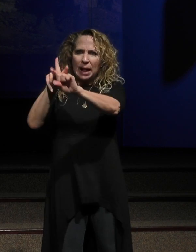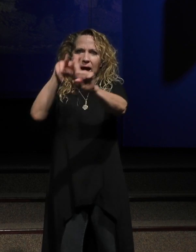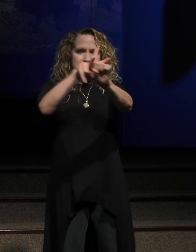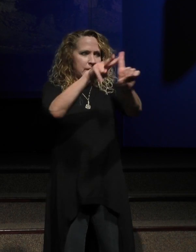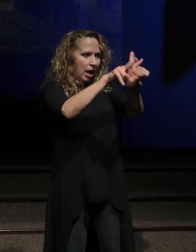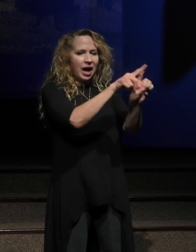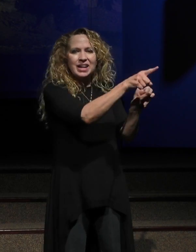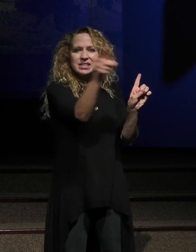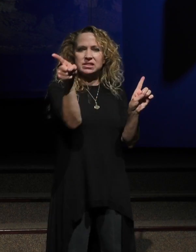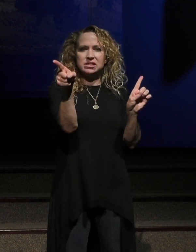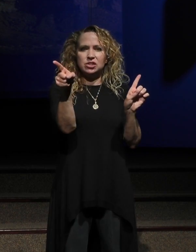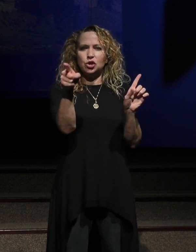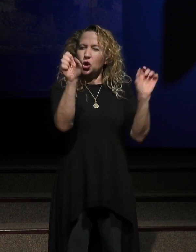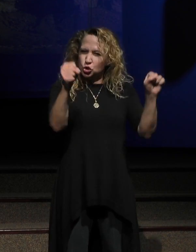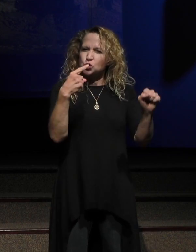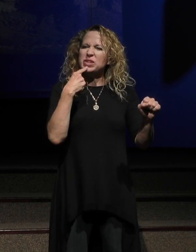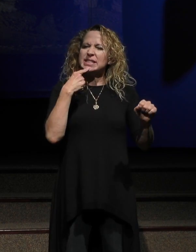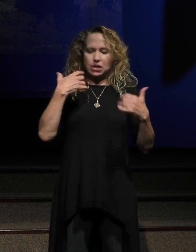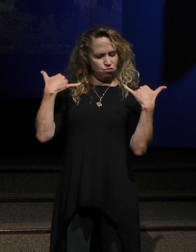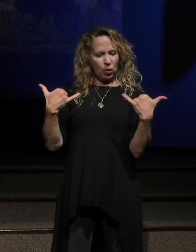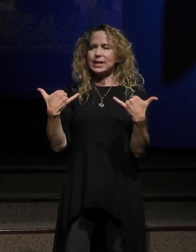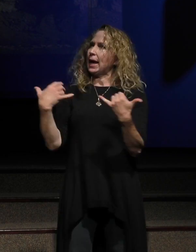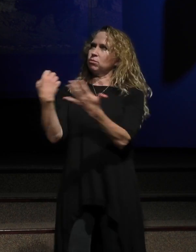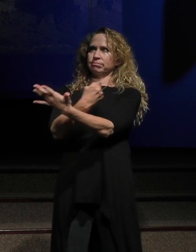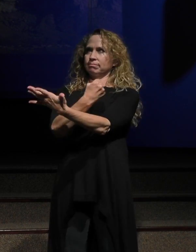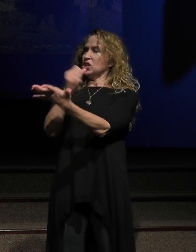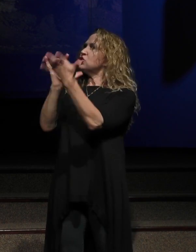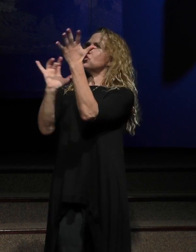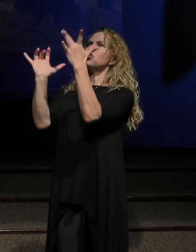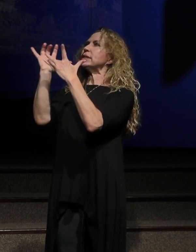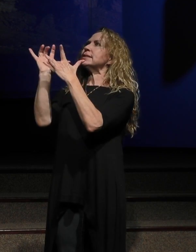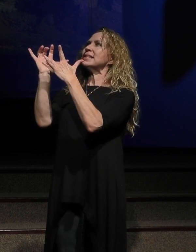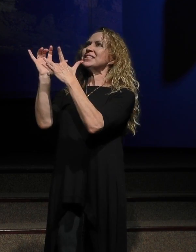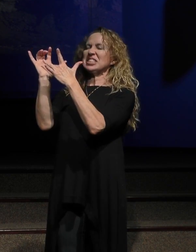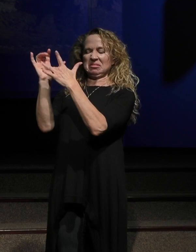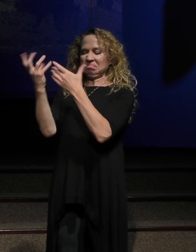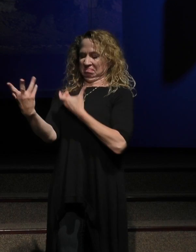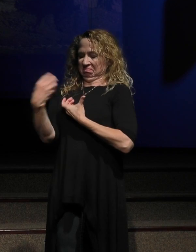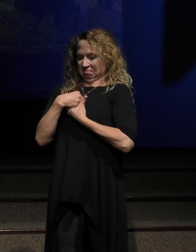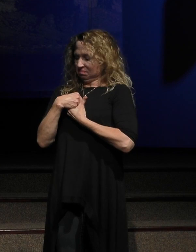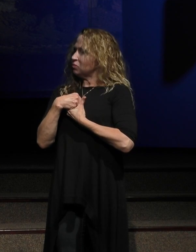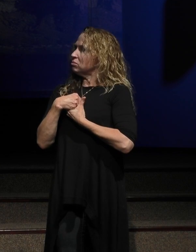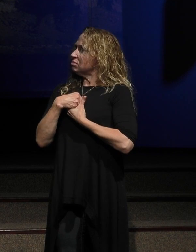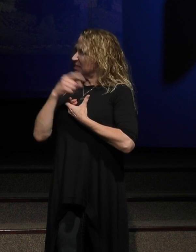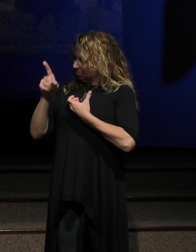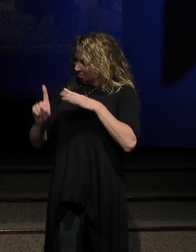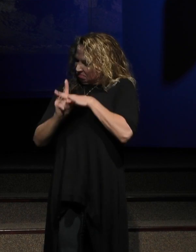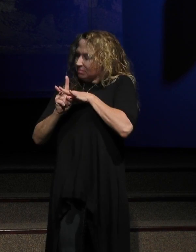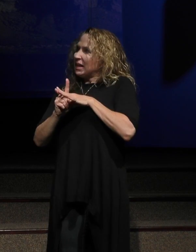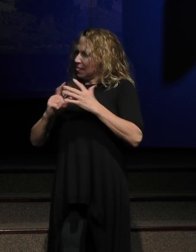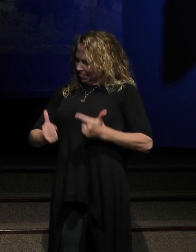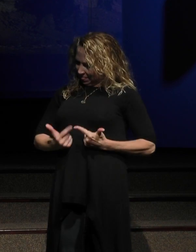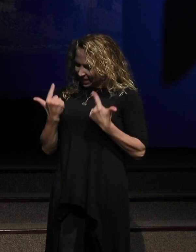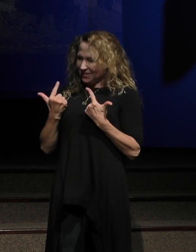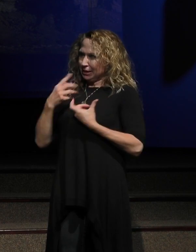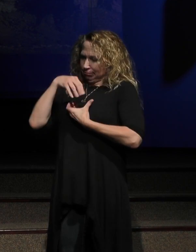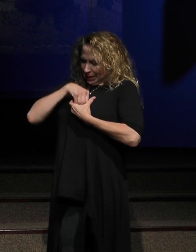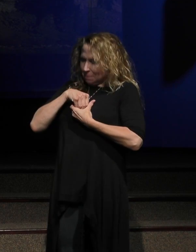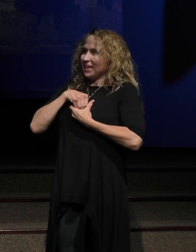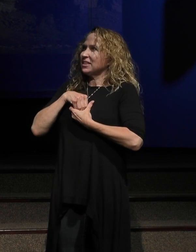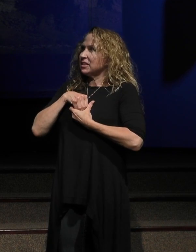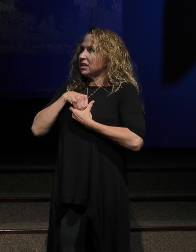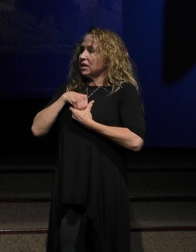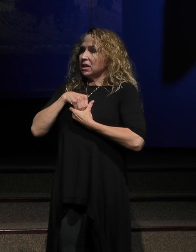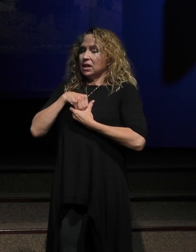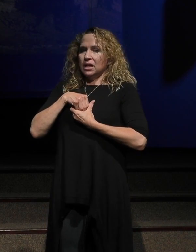That you can say right here, right now, Jesus is making his presence. He's living in me. And